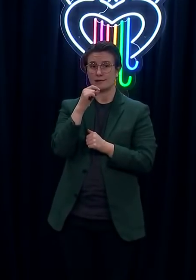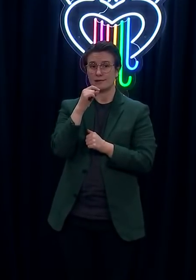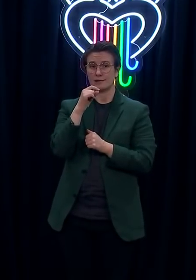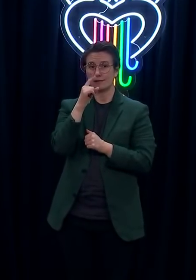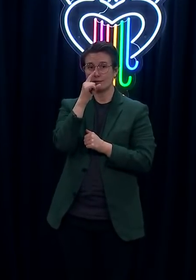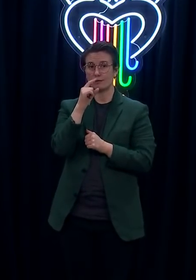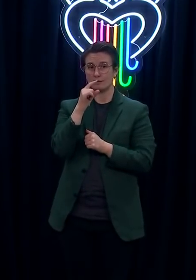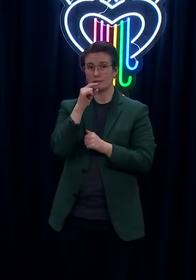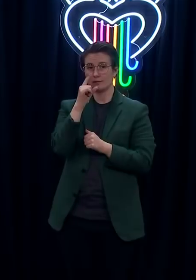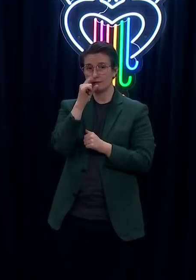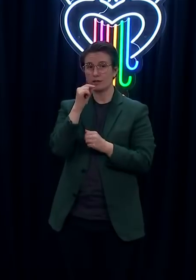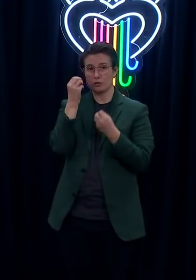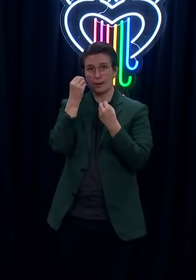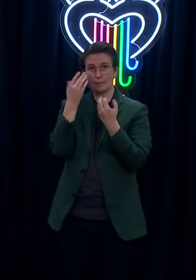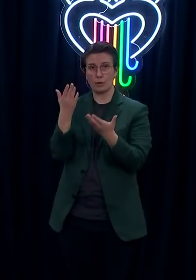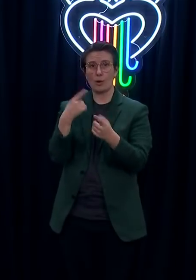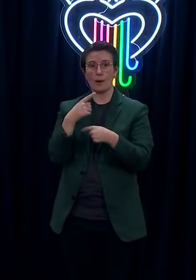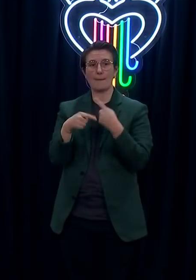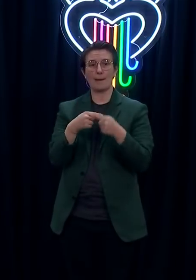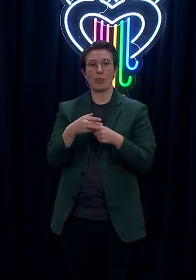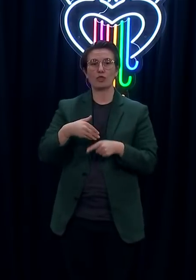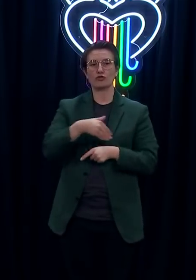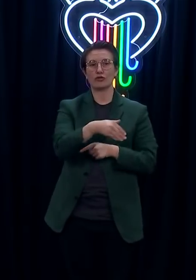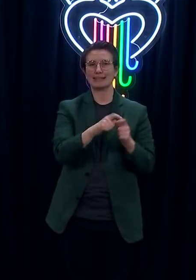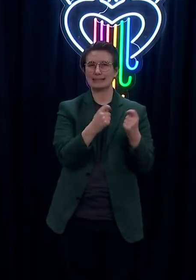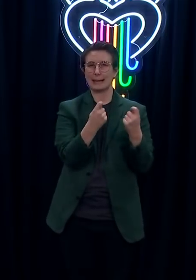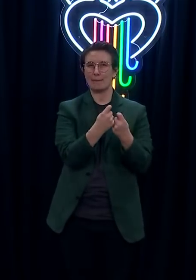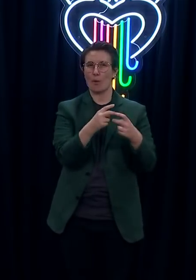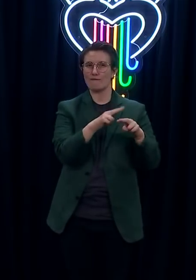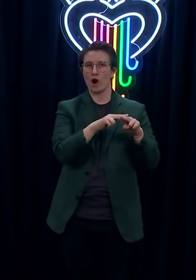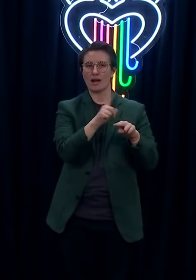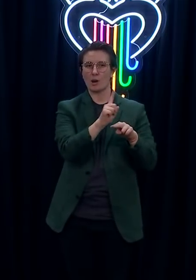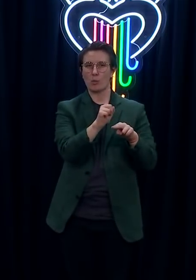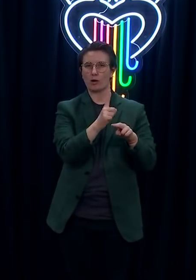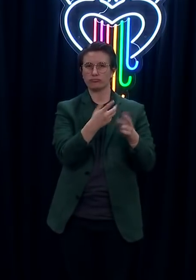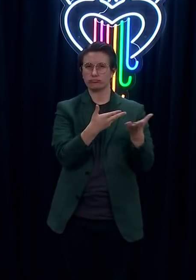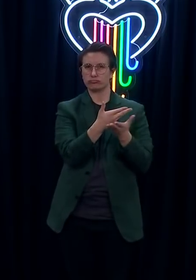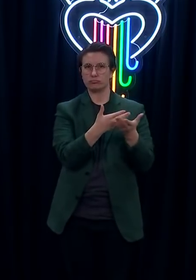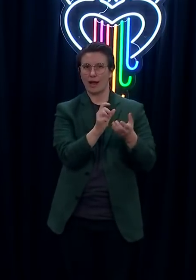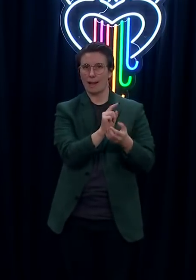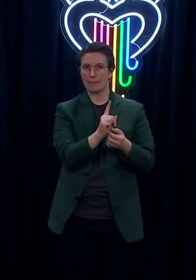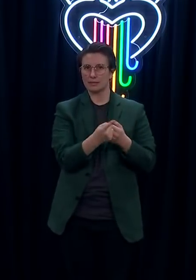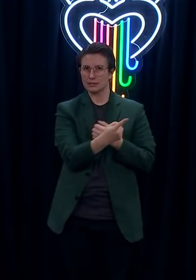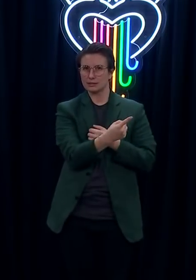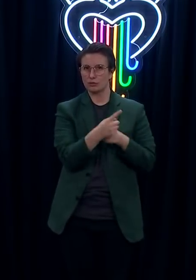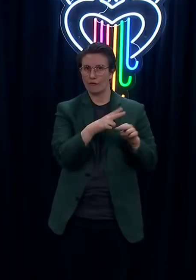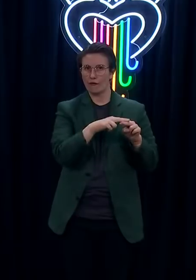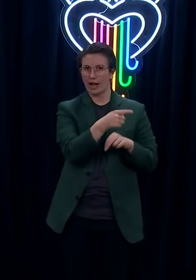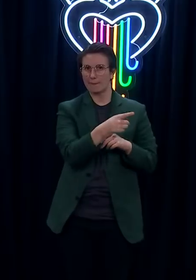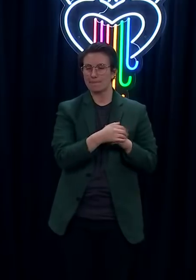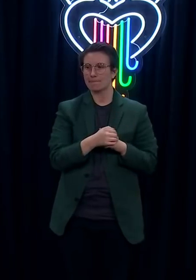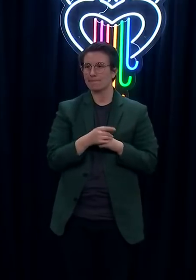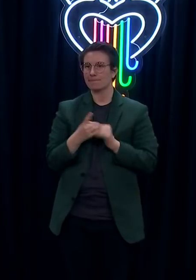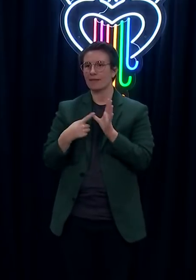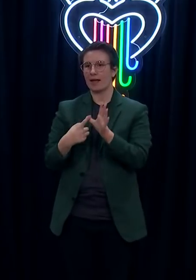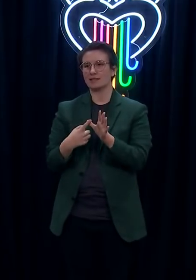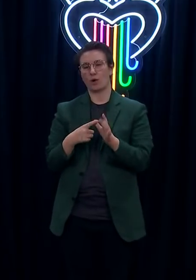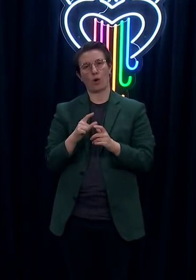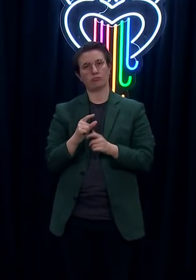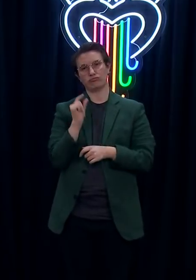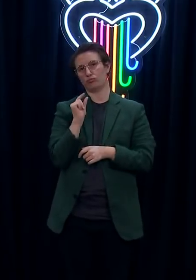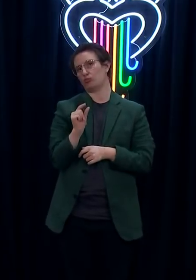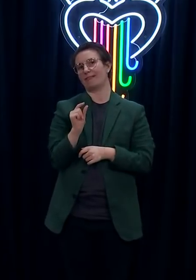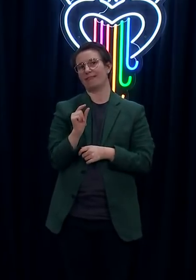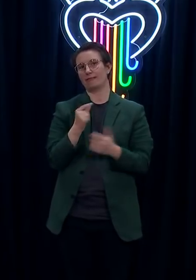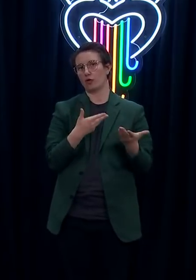twice actually, mostly due to just connection issues. Pretty brief conversations. I've met Prime Minister Kahn